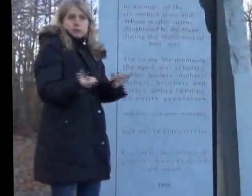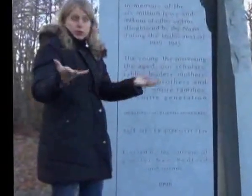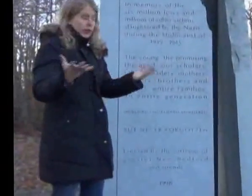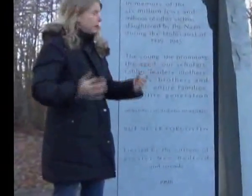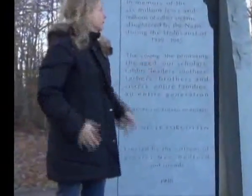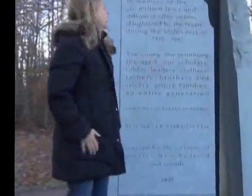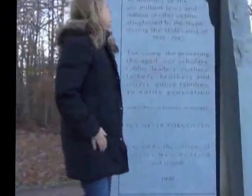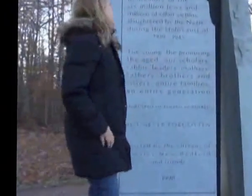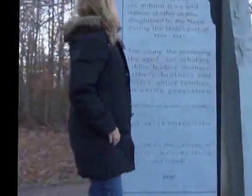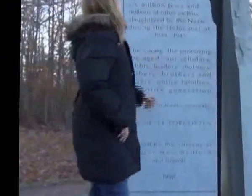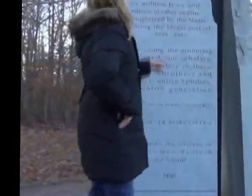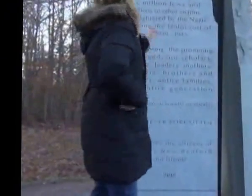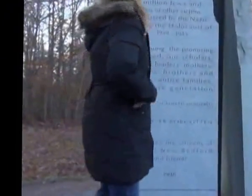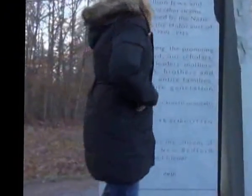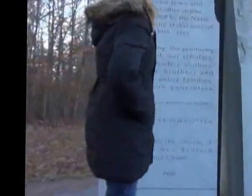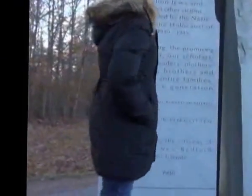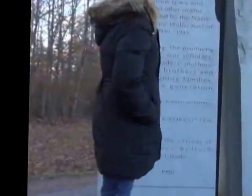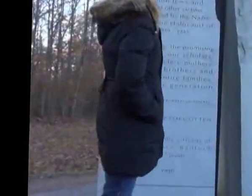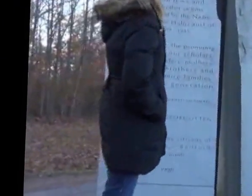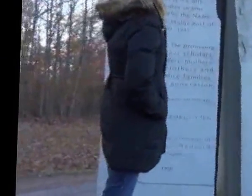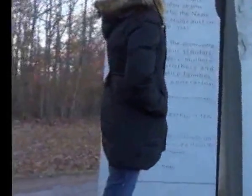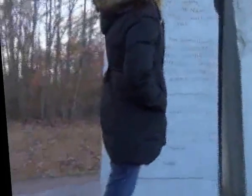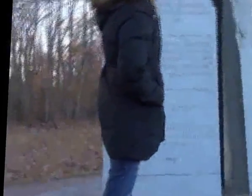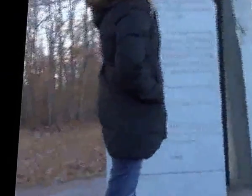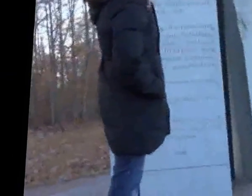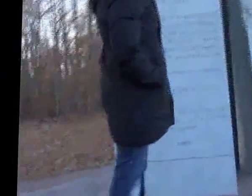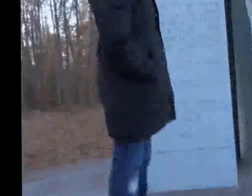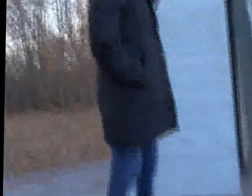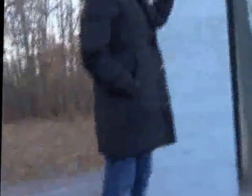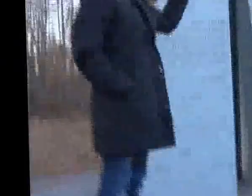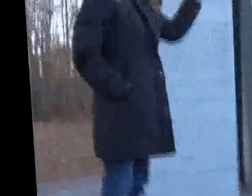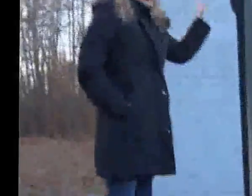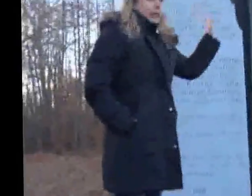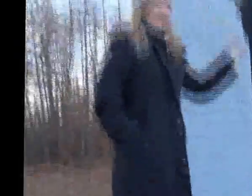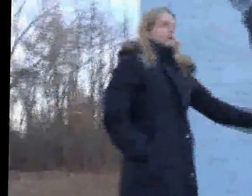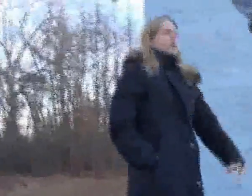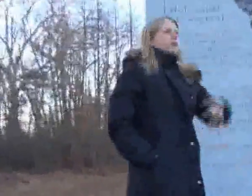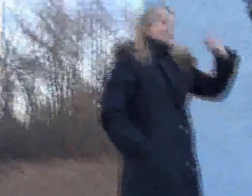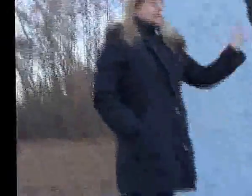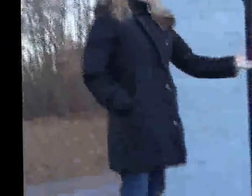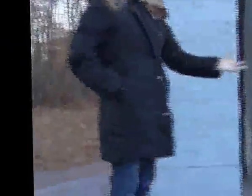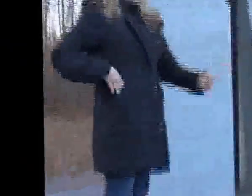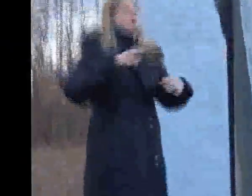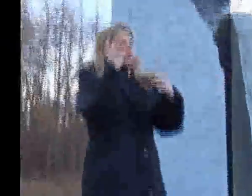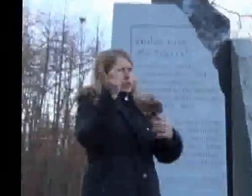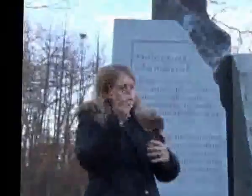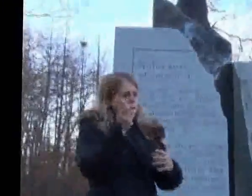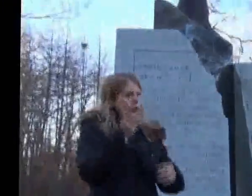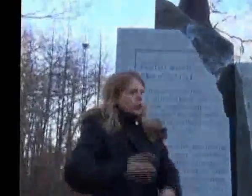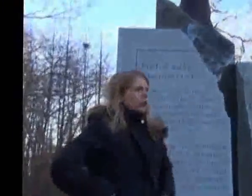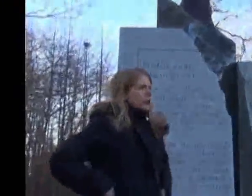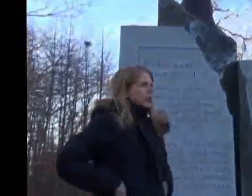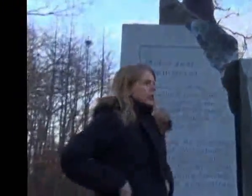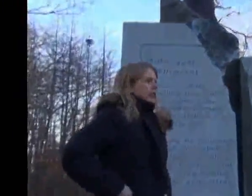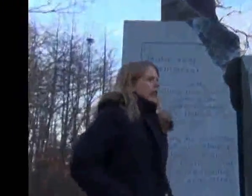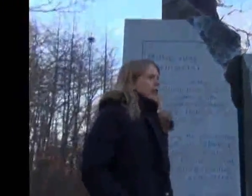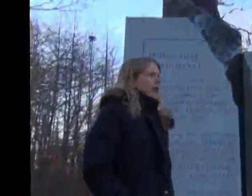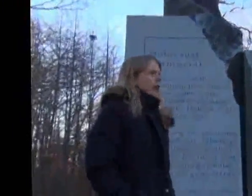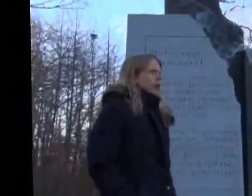So I, um, so we're in one of our meetings, and we've settled now on the jester. And then